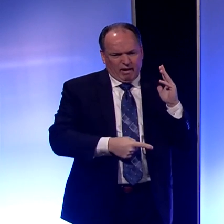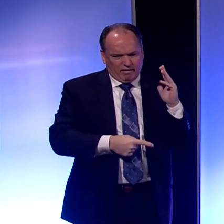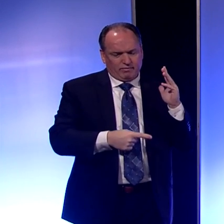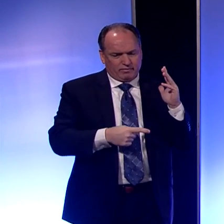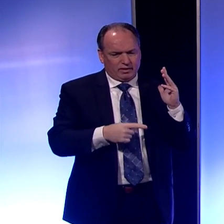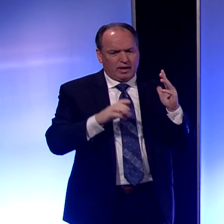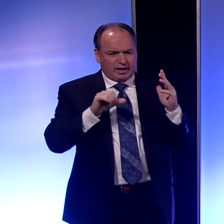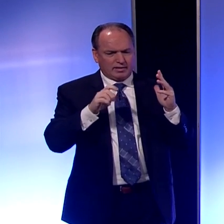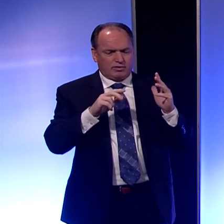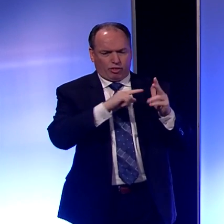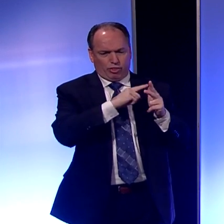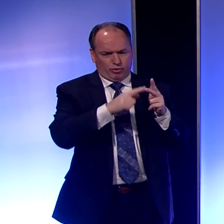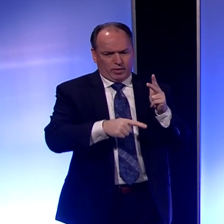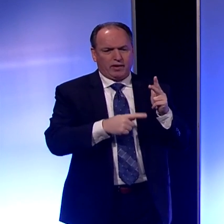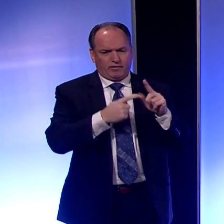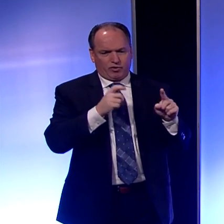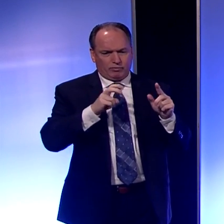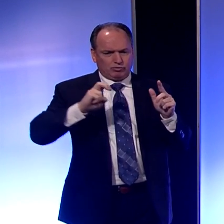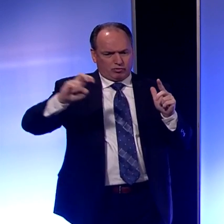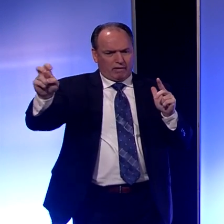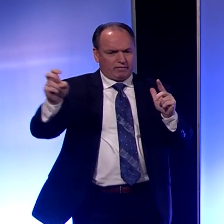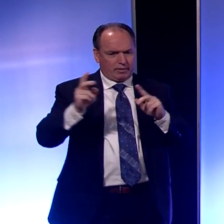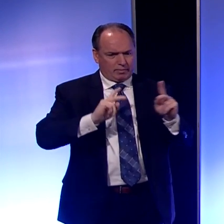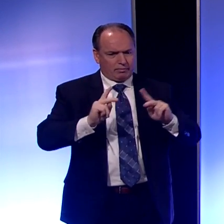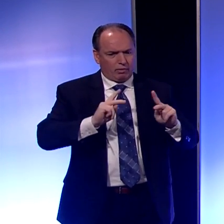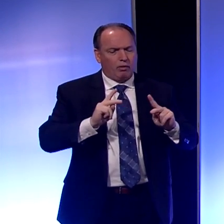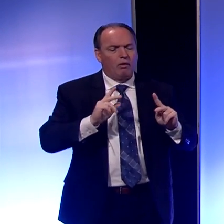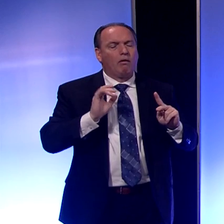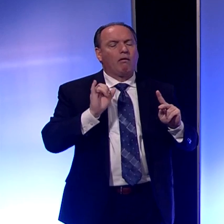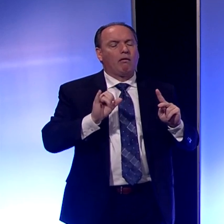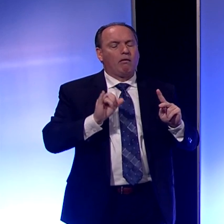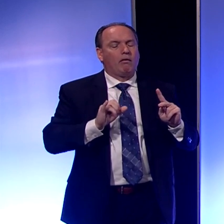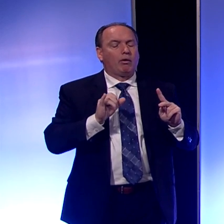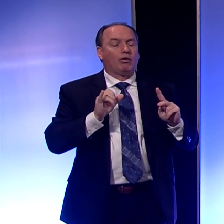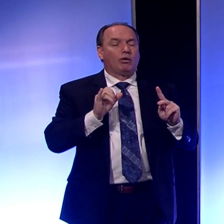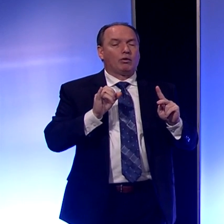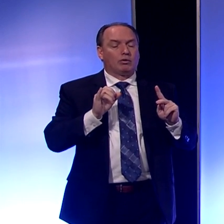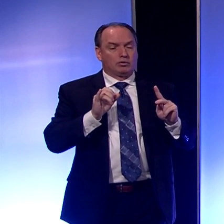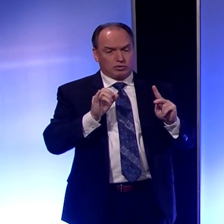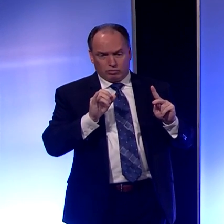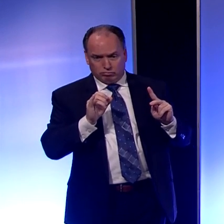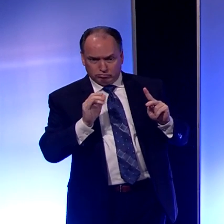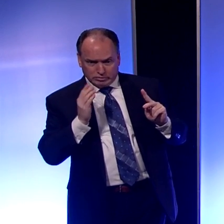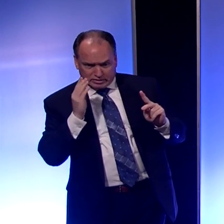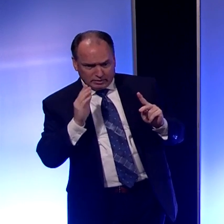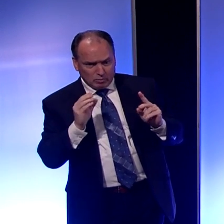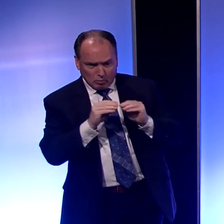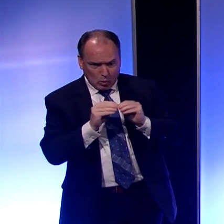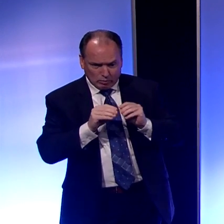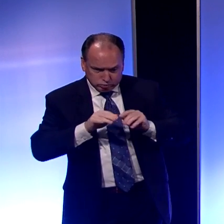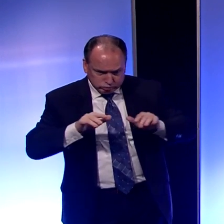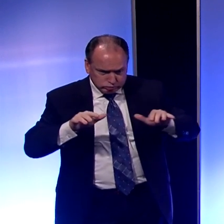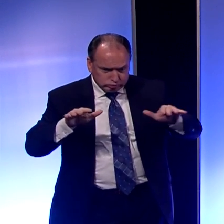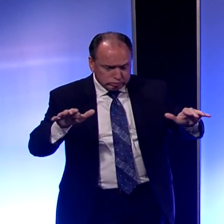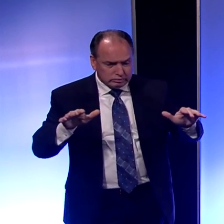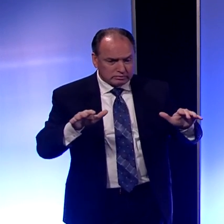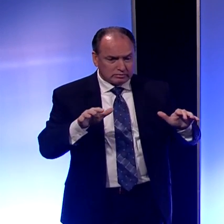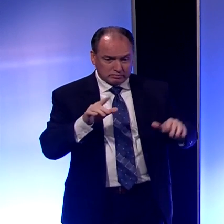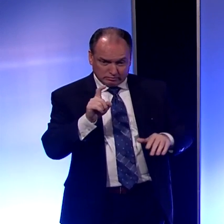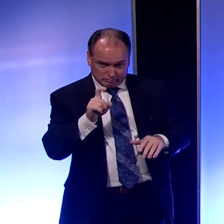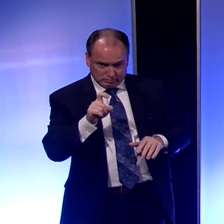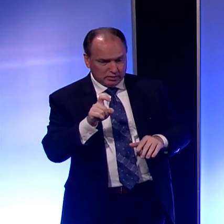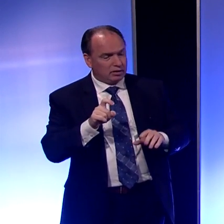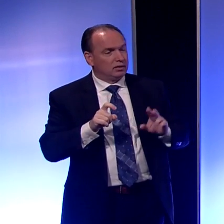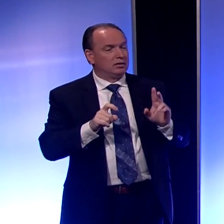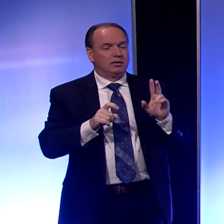of them are from traveling people. So there doesn't seem to be any indication. Is that correct? We